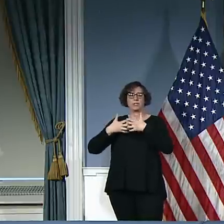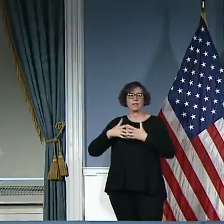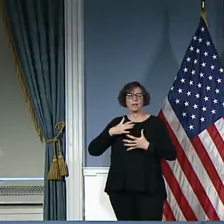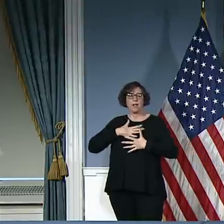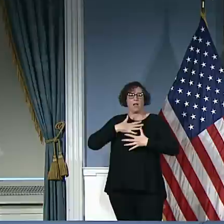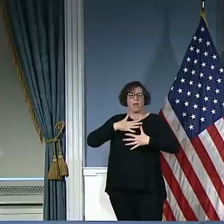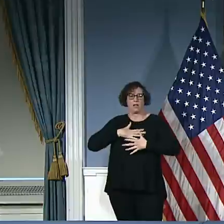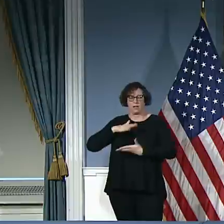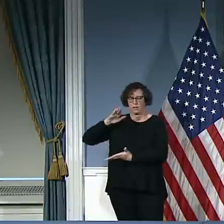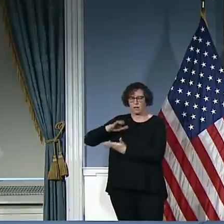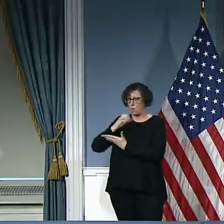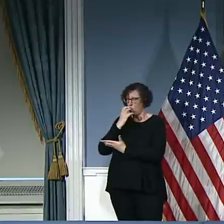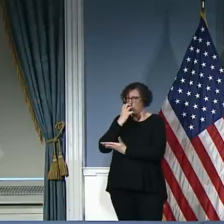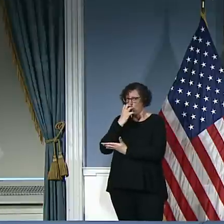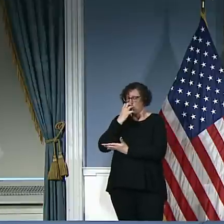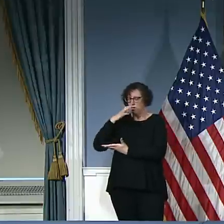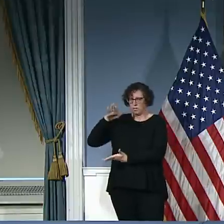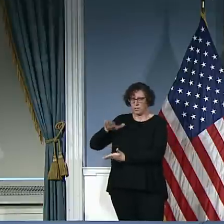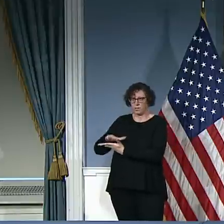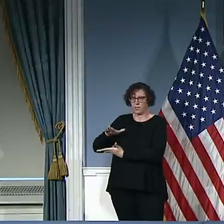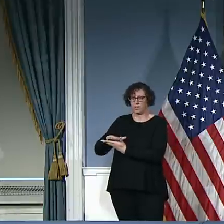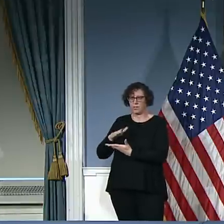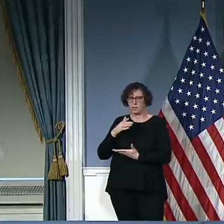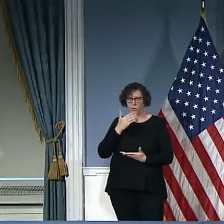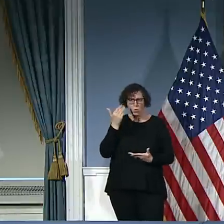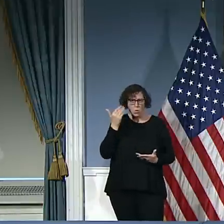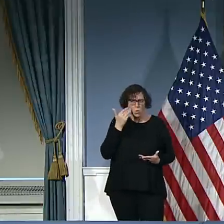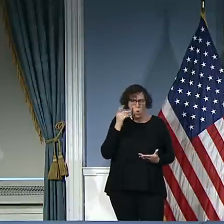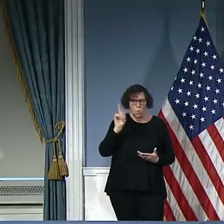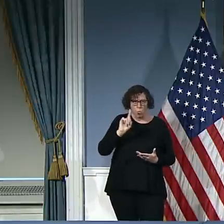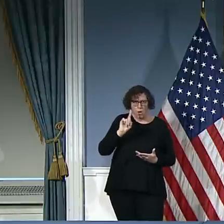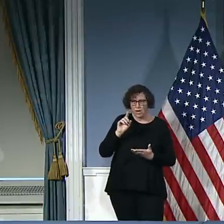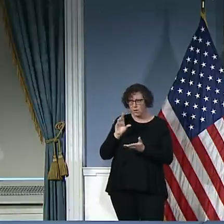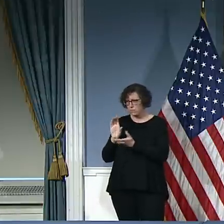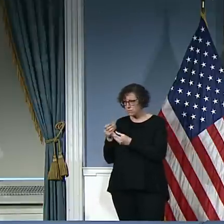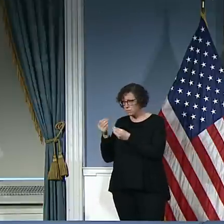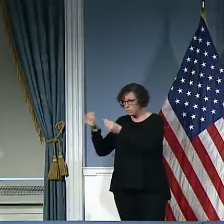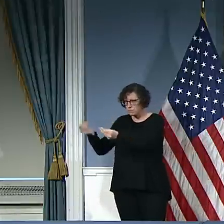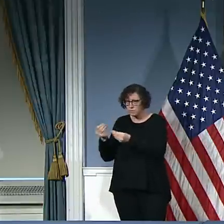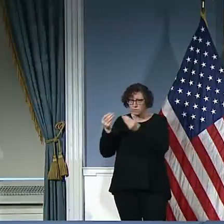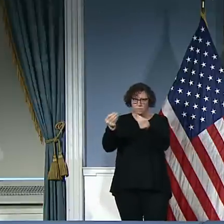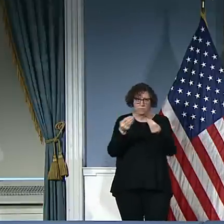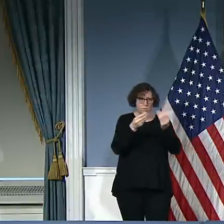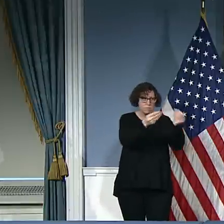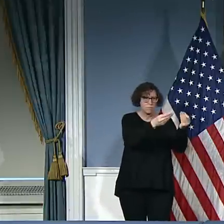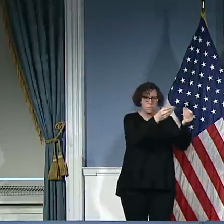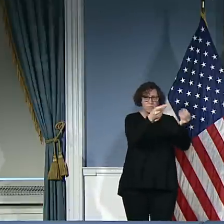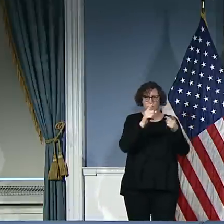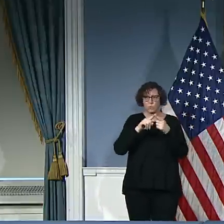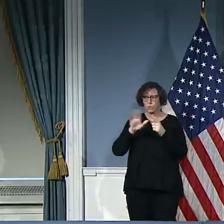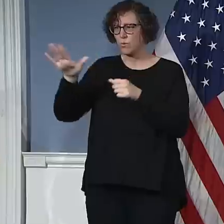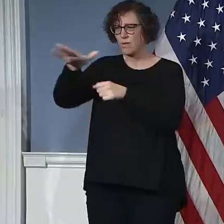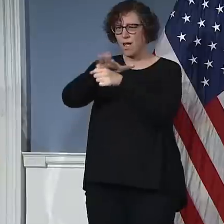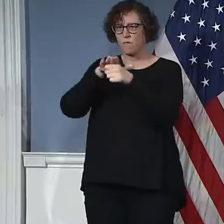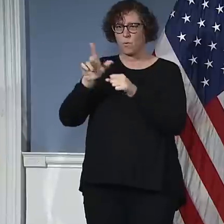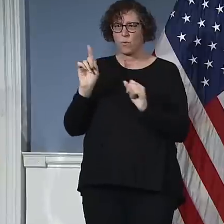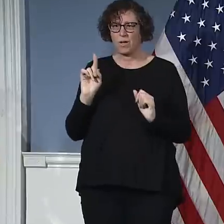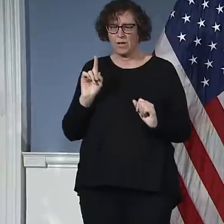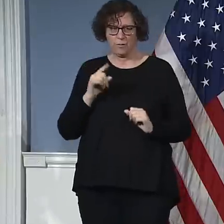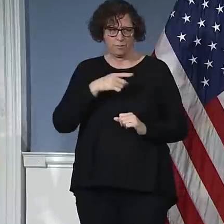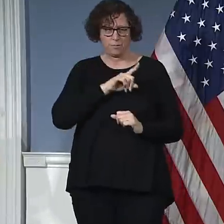distributed to private hospitals that are in need? What's the process for that? And I have another one. Yeah, the process through